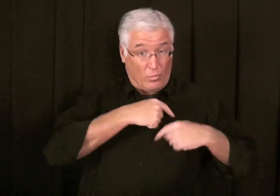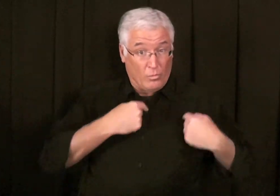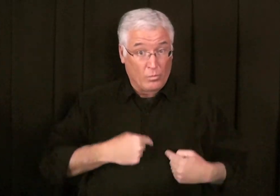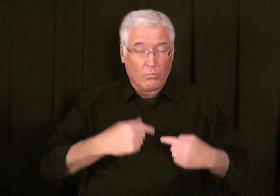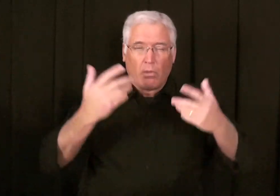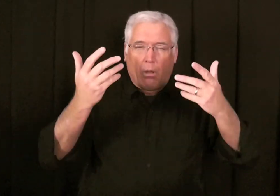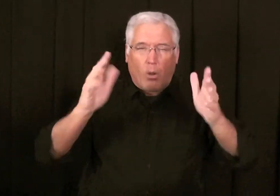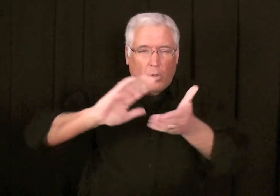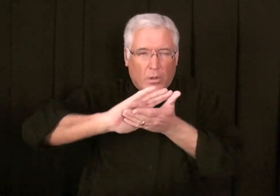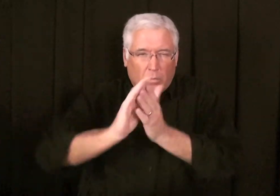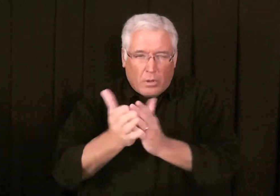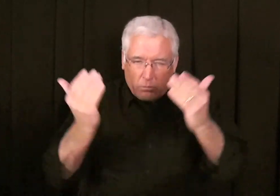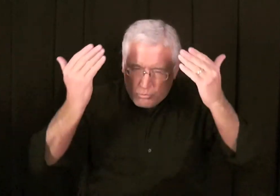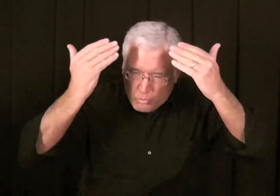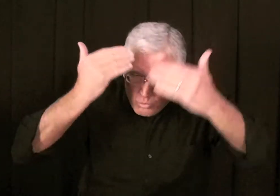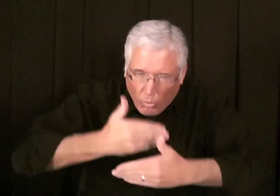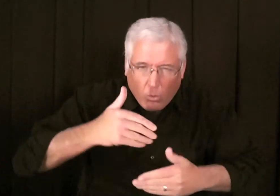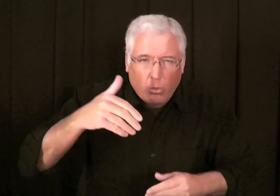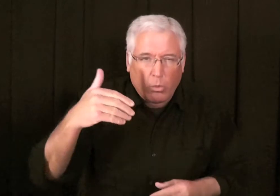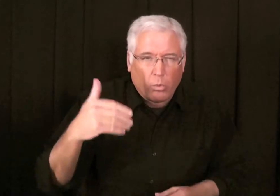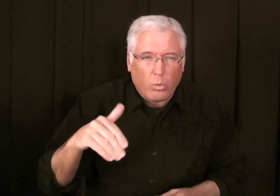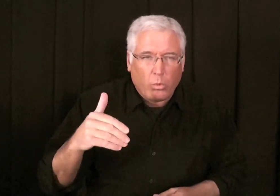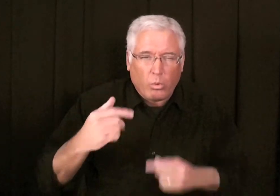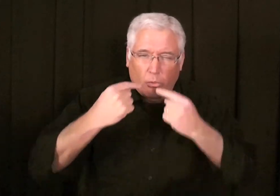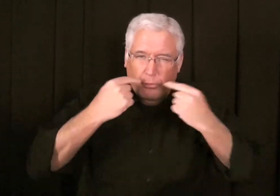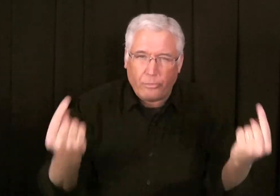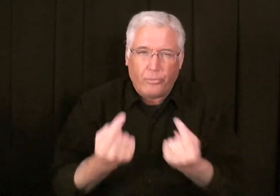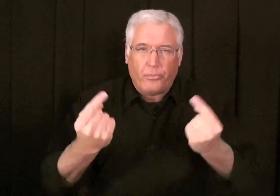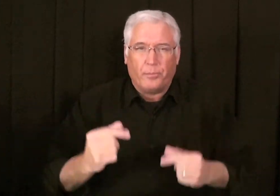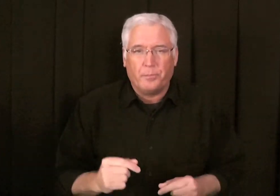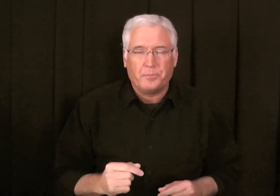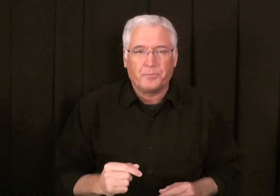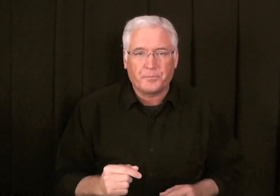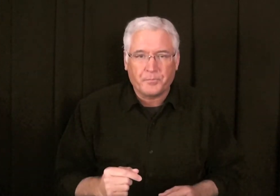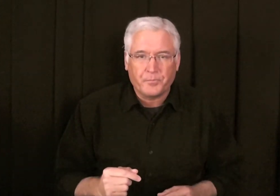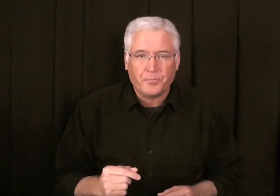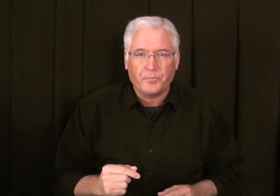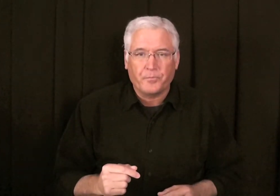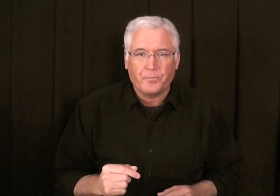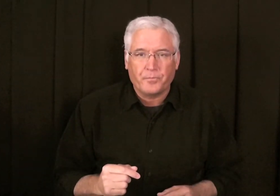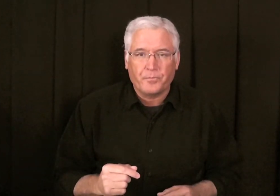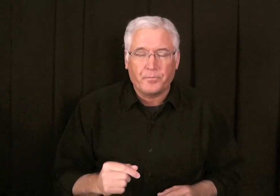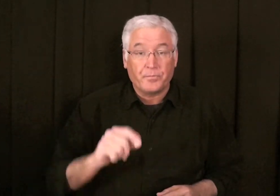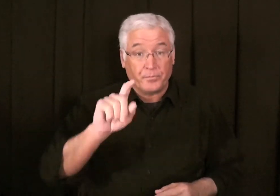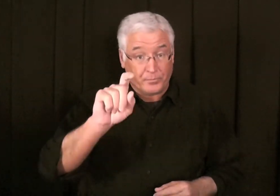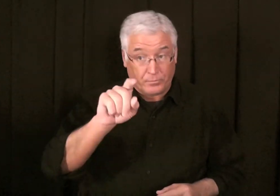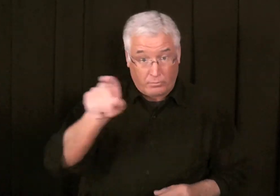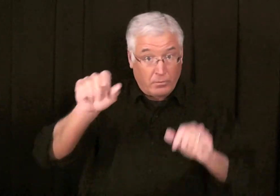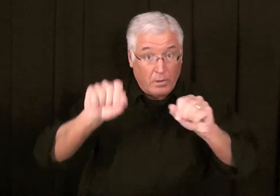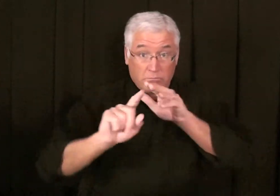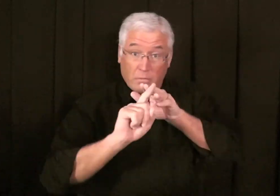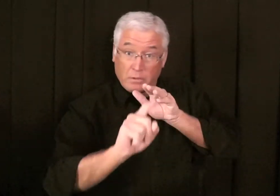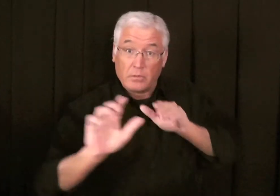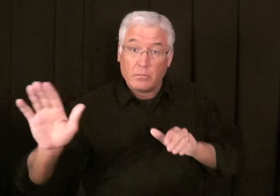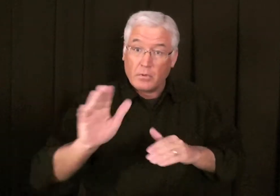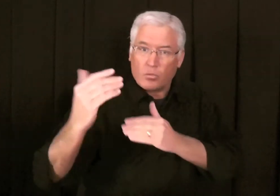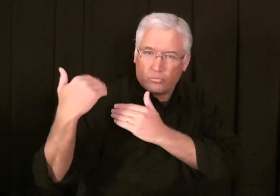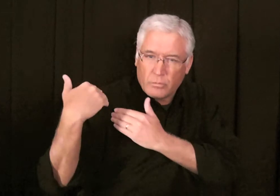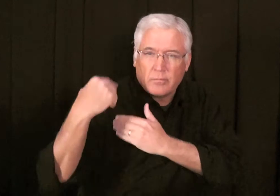Now, their hearts, they have become dark, and they are deep in sin doing this. Now, question. Can they